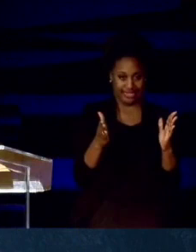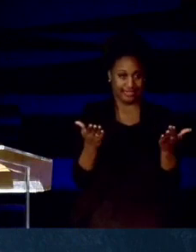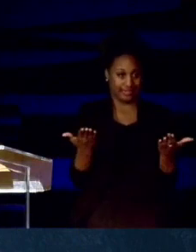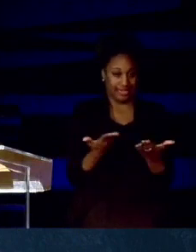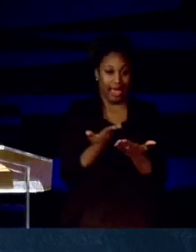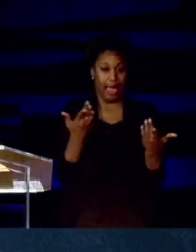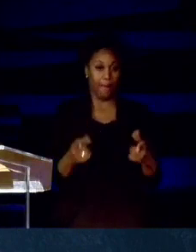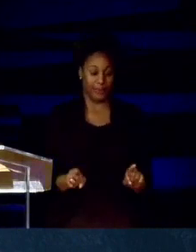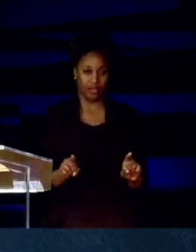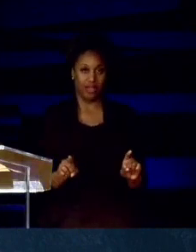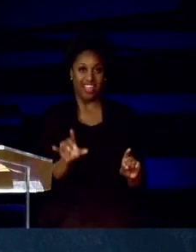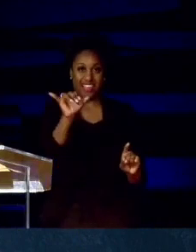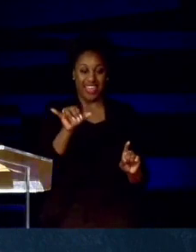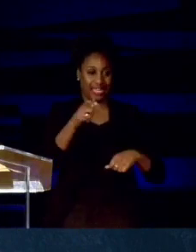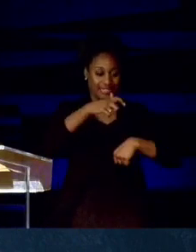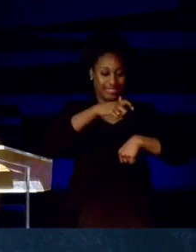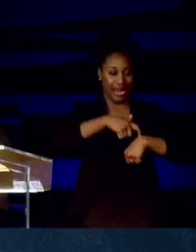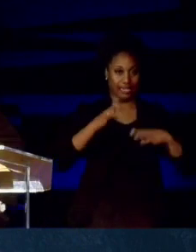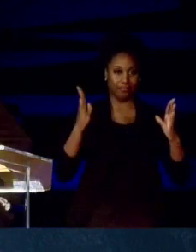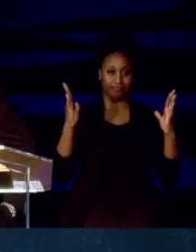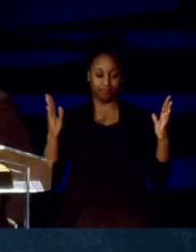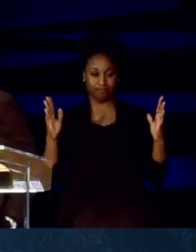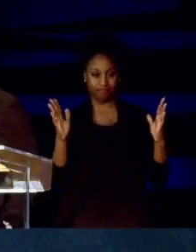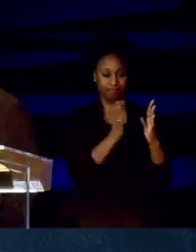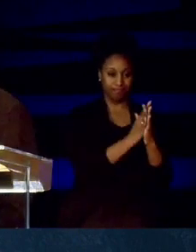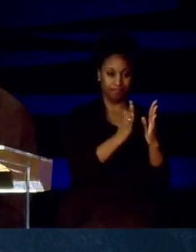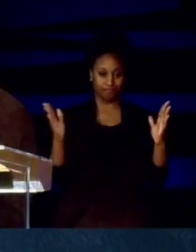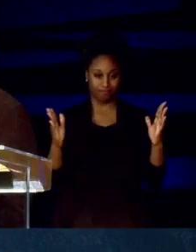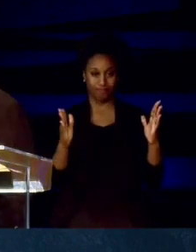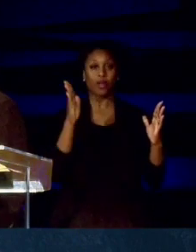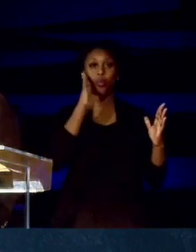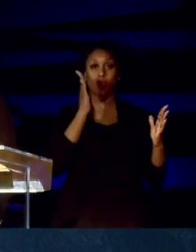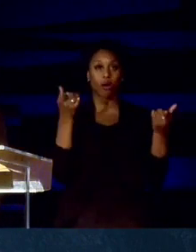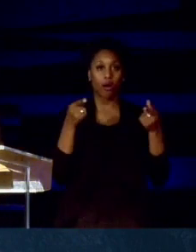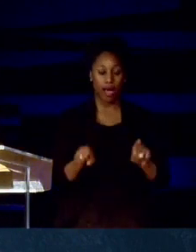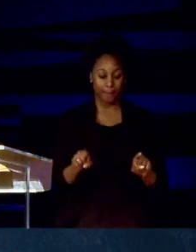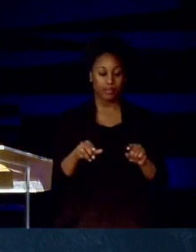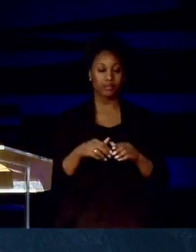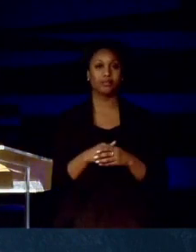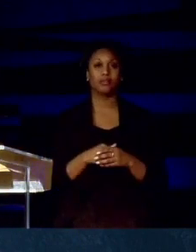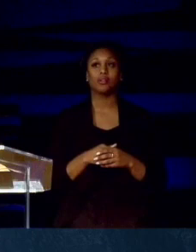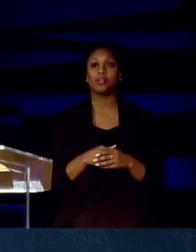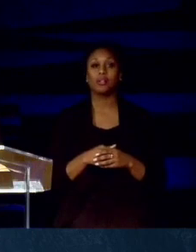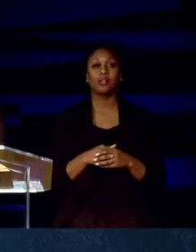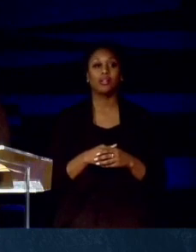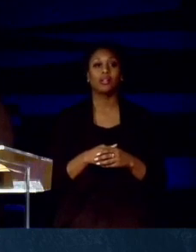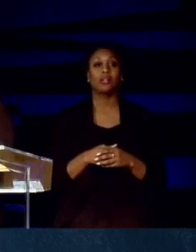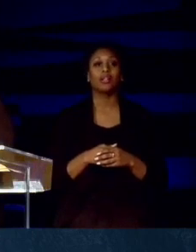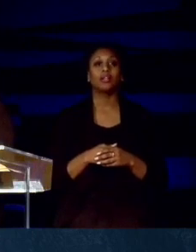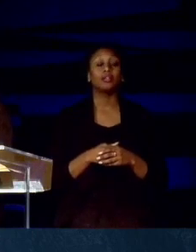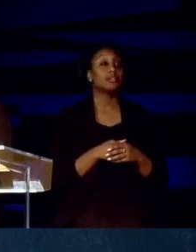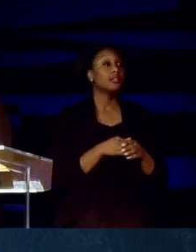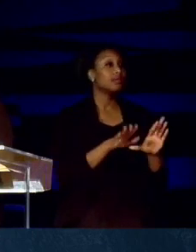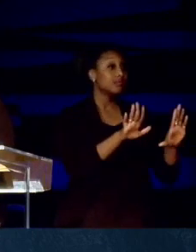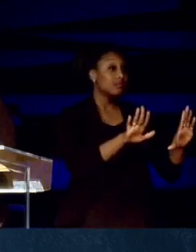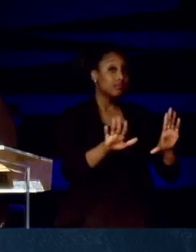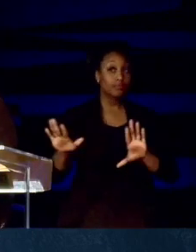that makes things happen. Sisters and brothers, I have been arguing